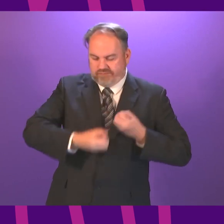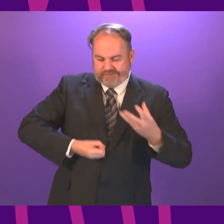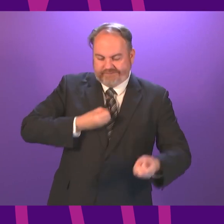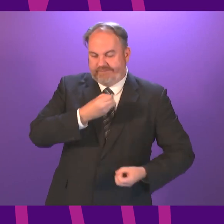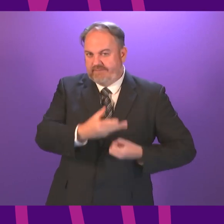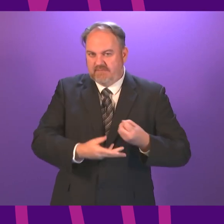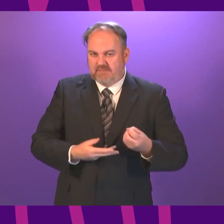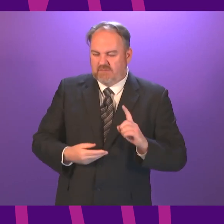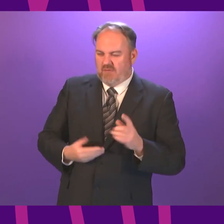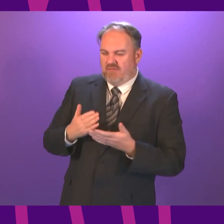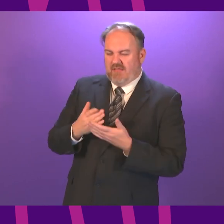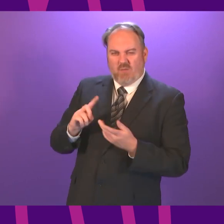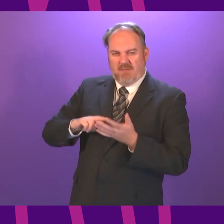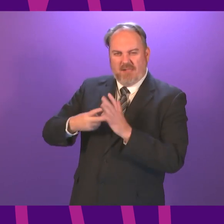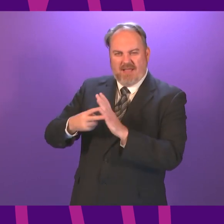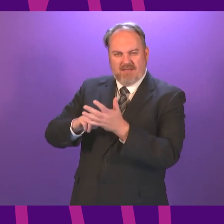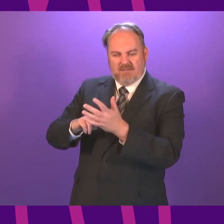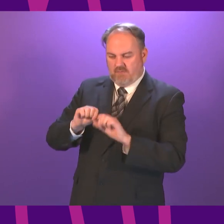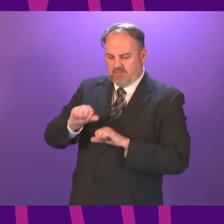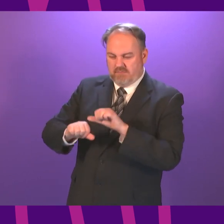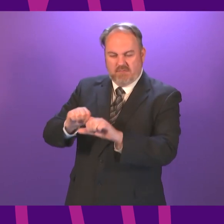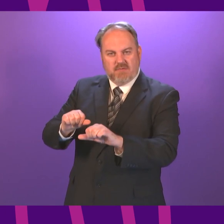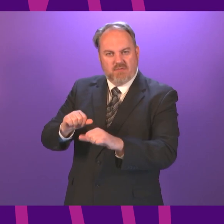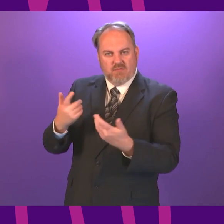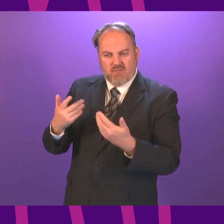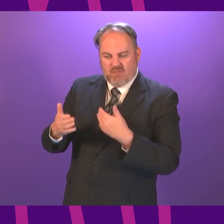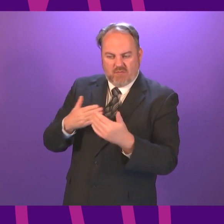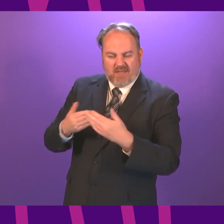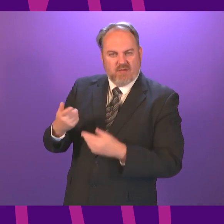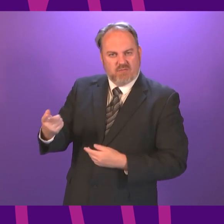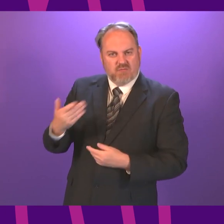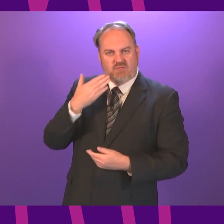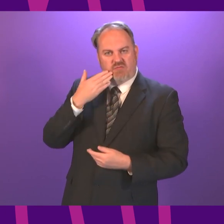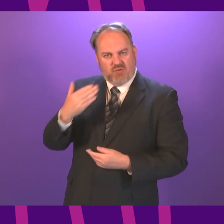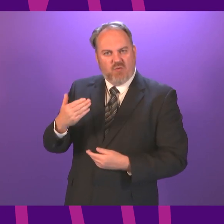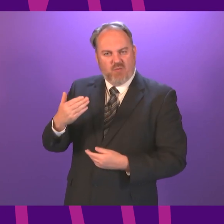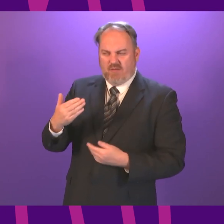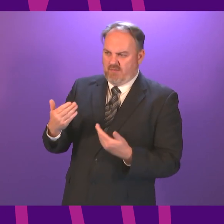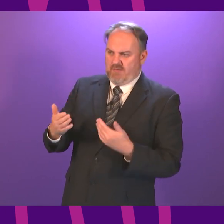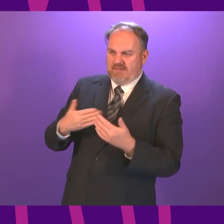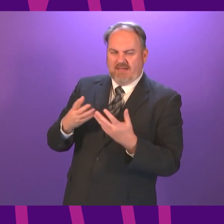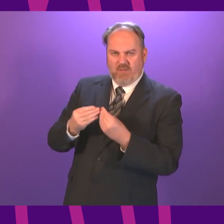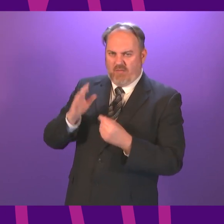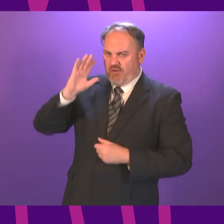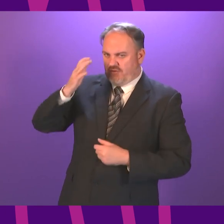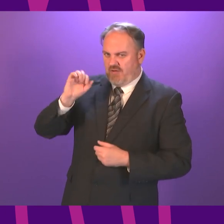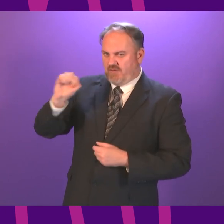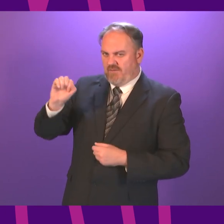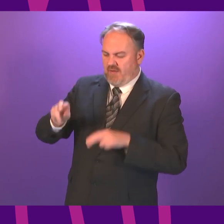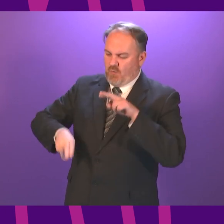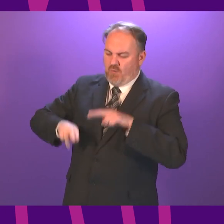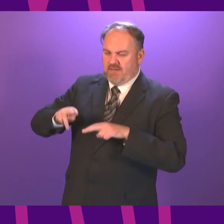So what steps has the First Minister put in process to address these very serious concerns for the Auditor General?